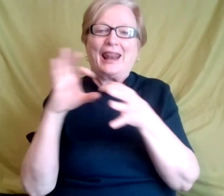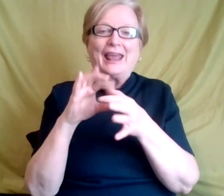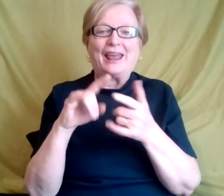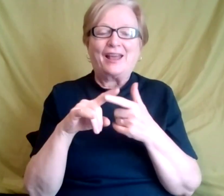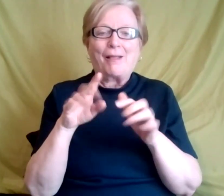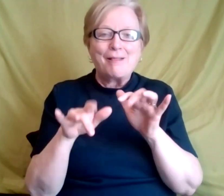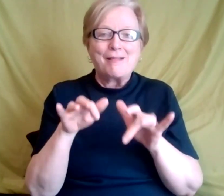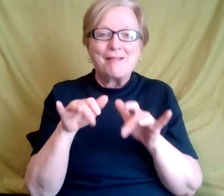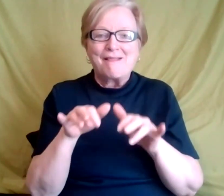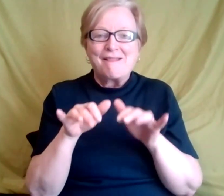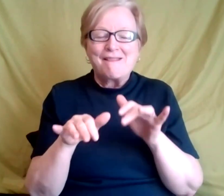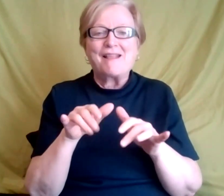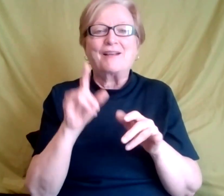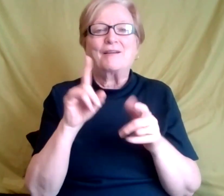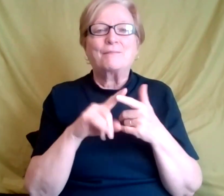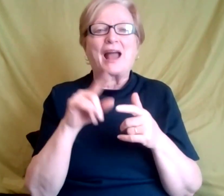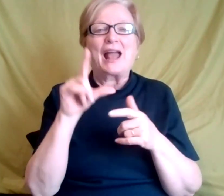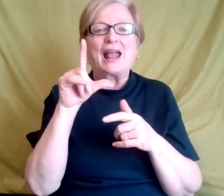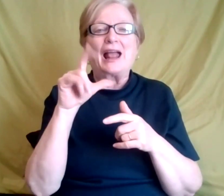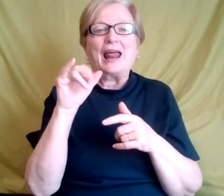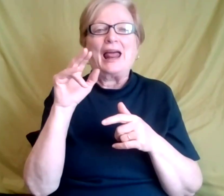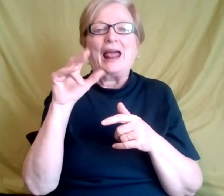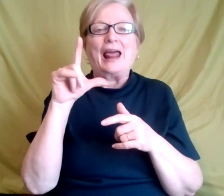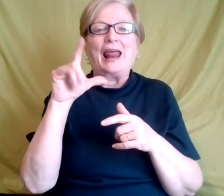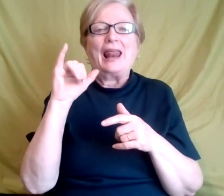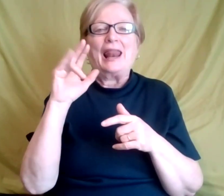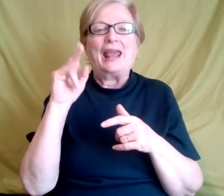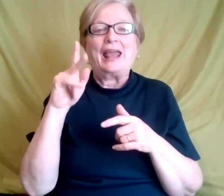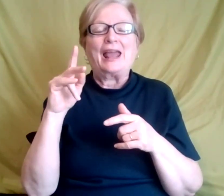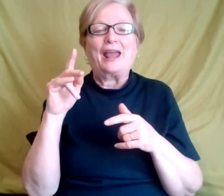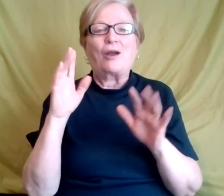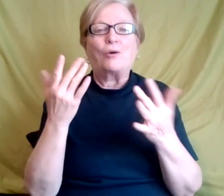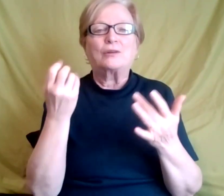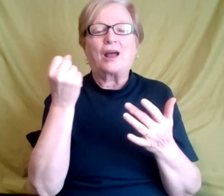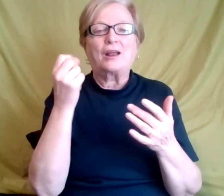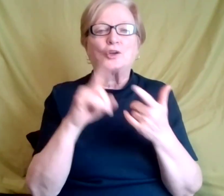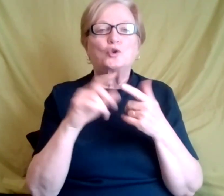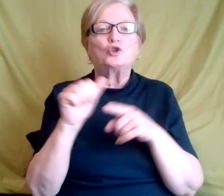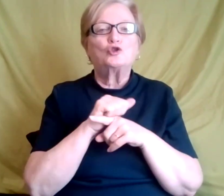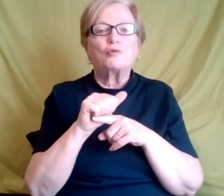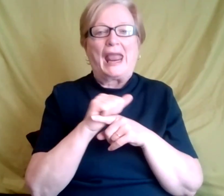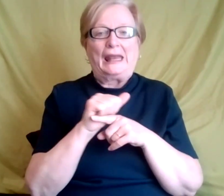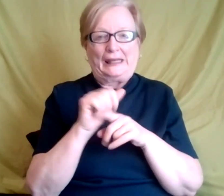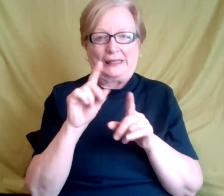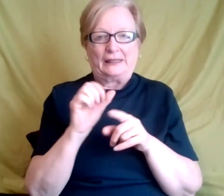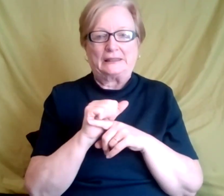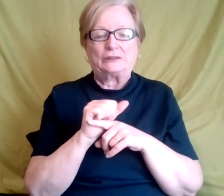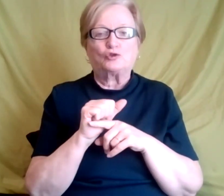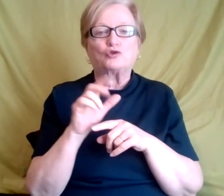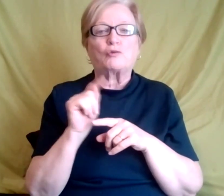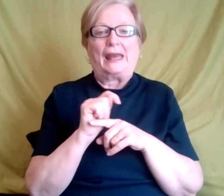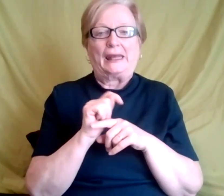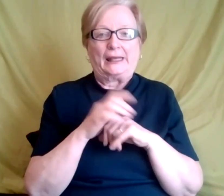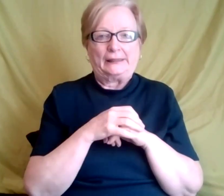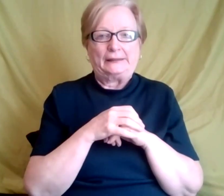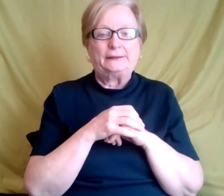so here's the, uh, link to, uh, hold on to training phase and I'm going to